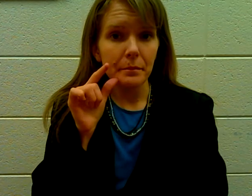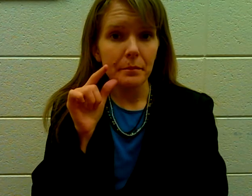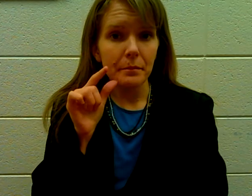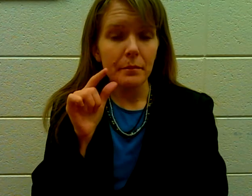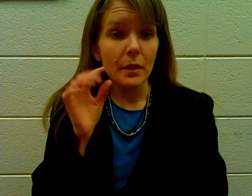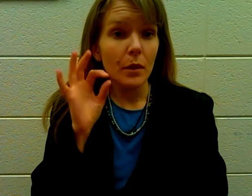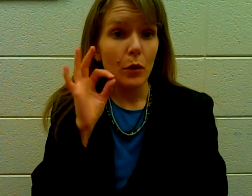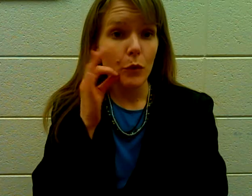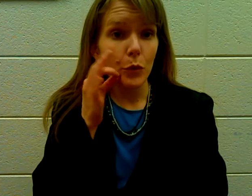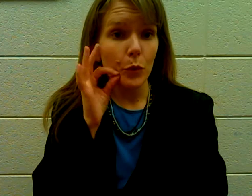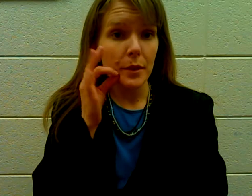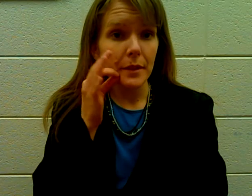Fruit.